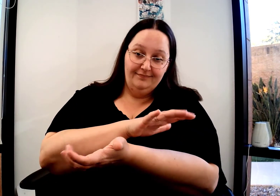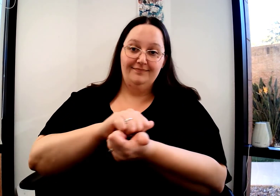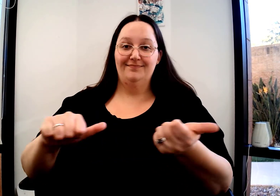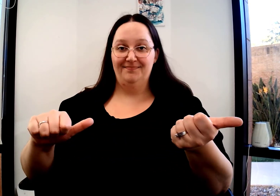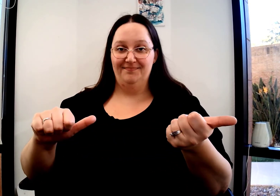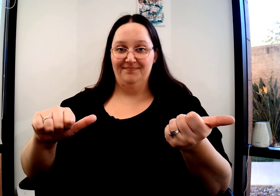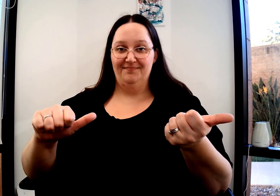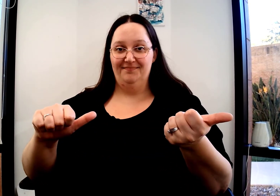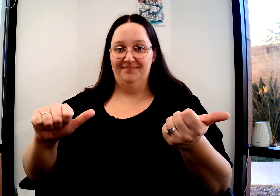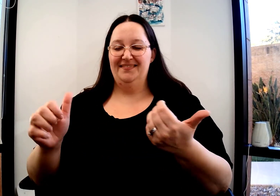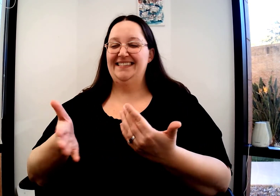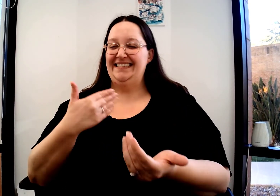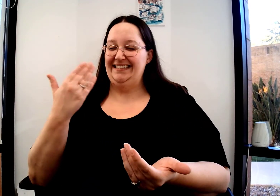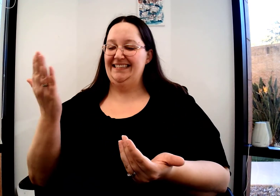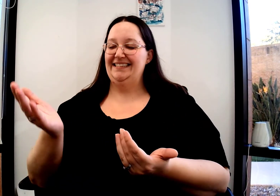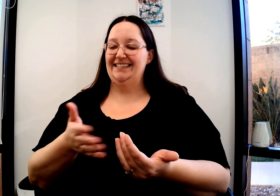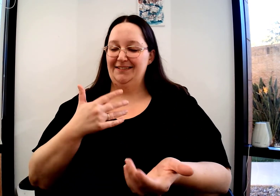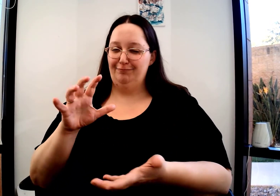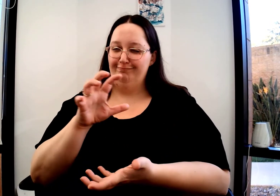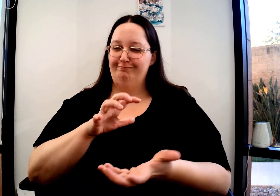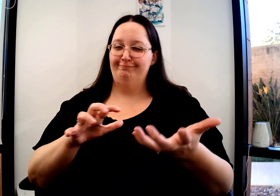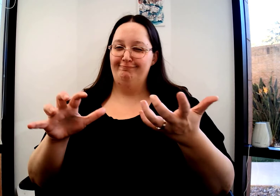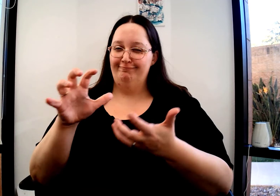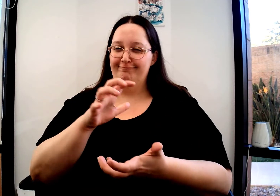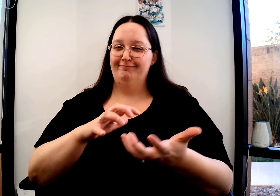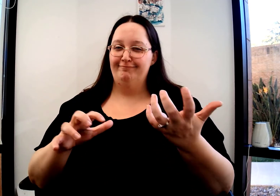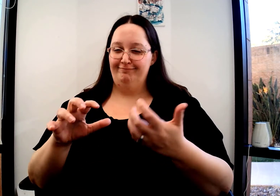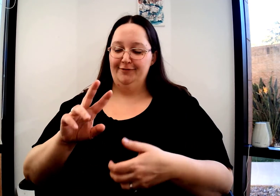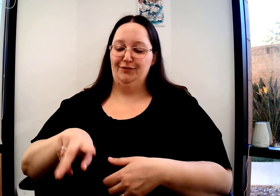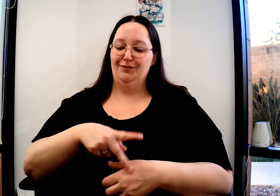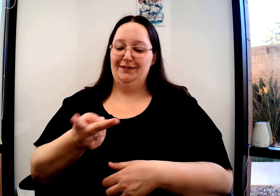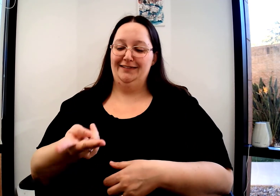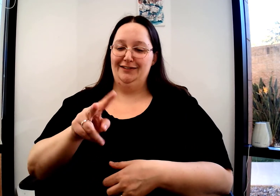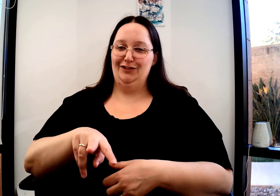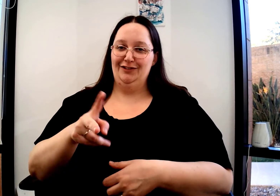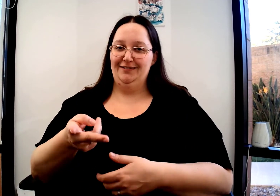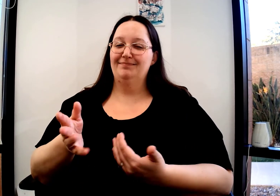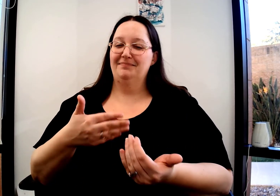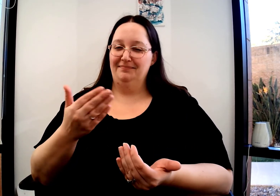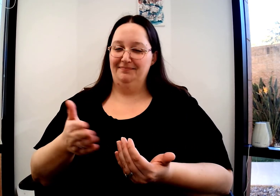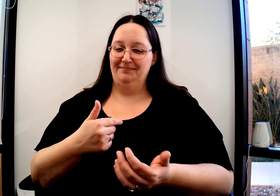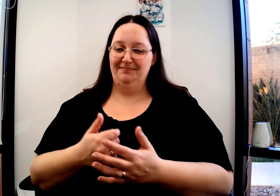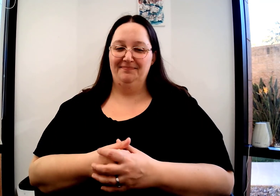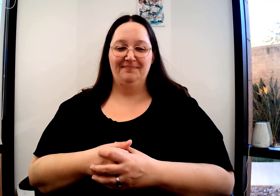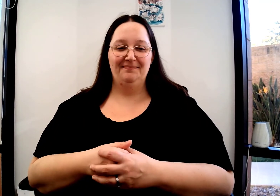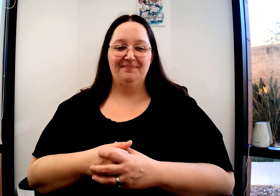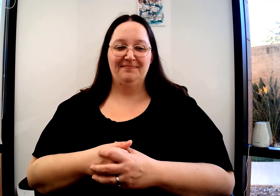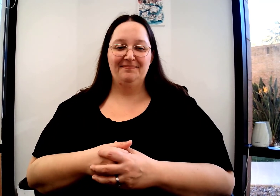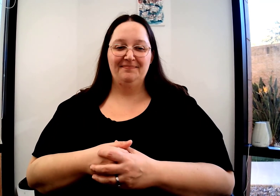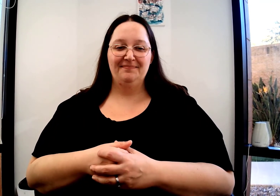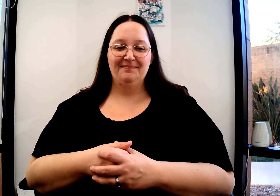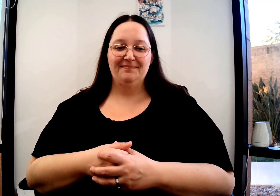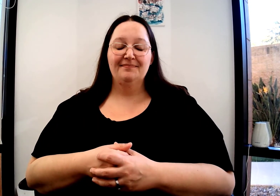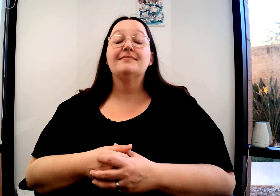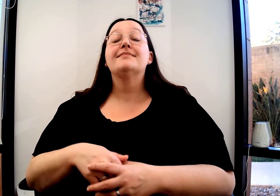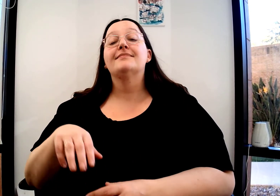Again, dominant on top. Five to open A. Destroy. Very easy to confuse these two. Very easy to switch them.